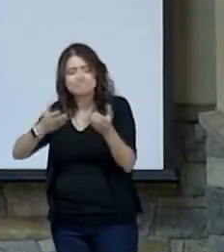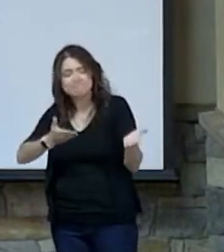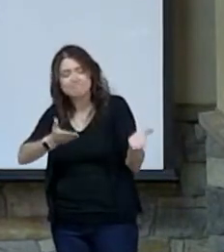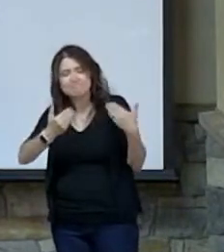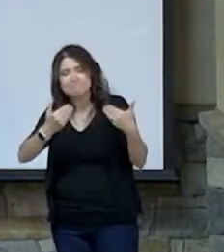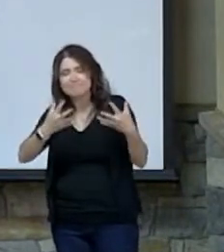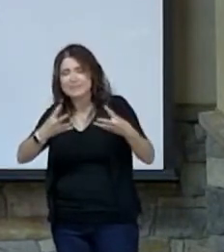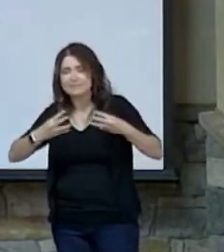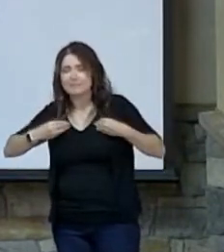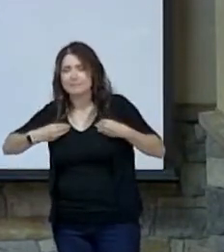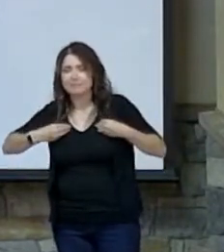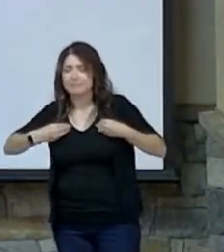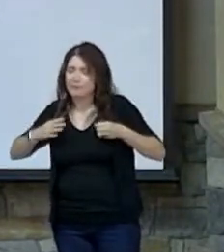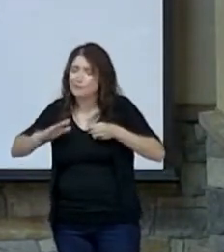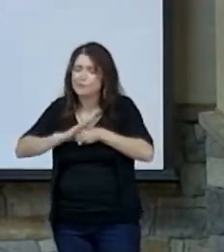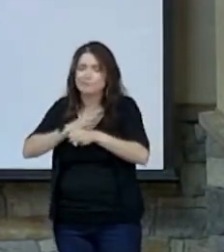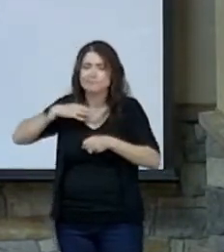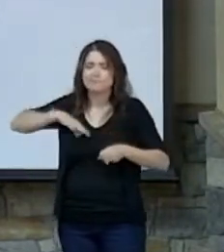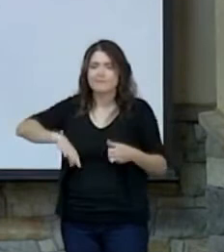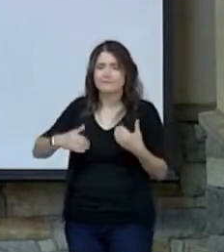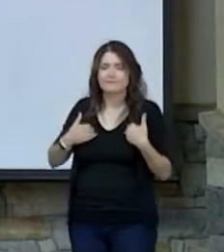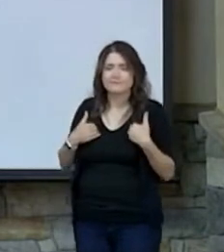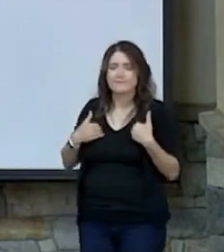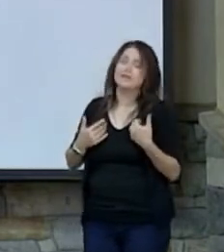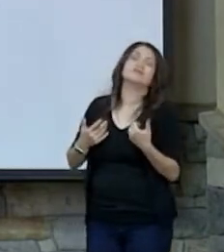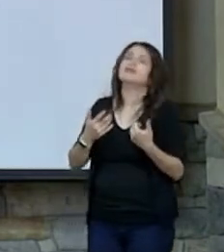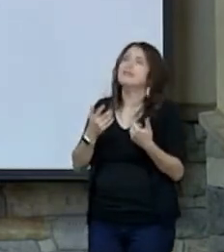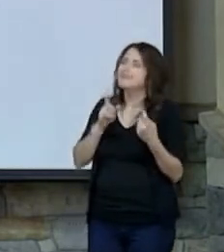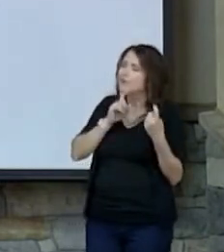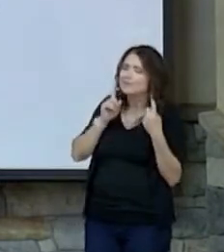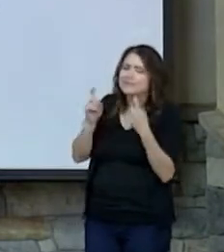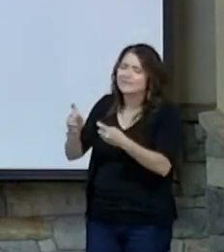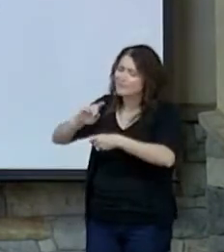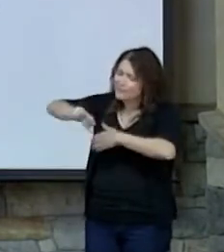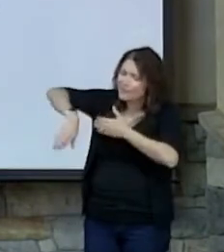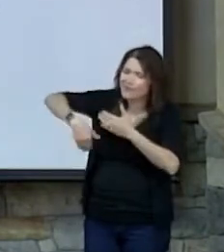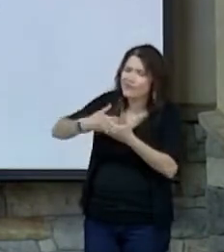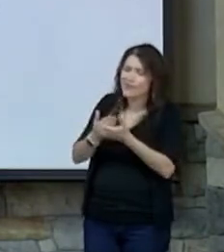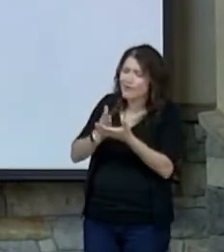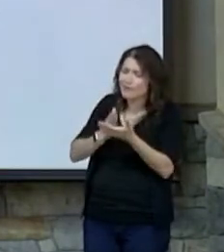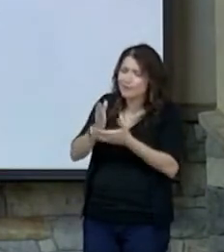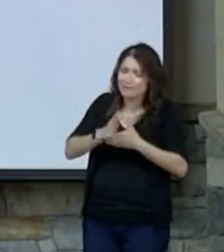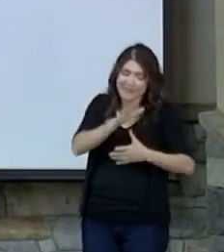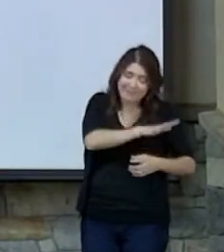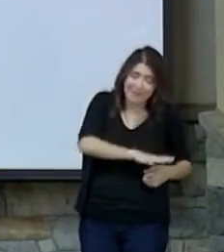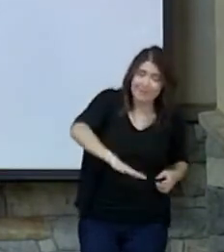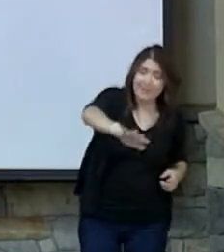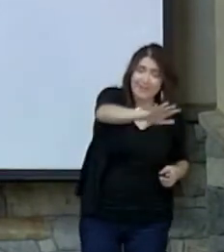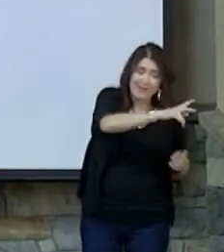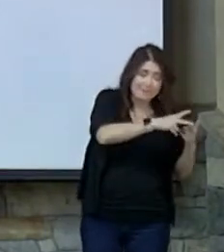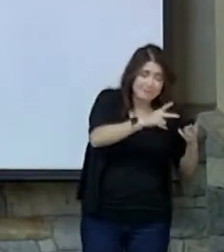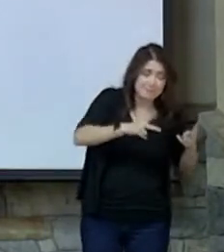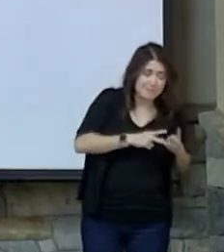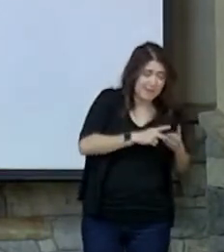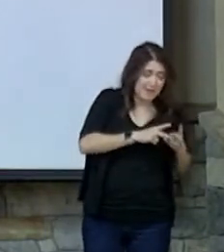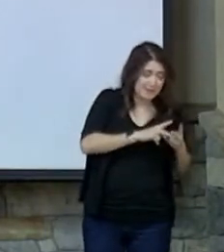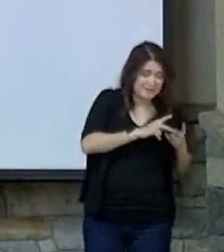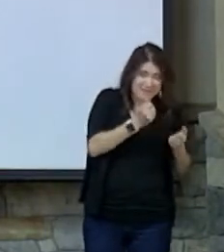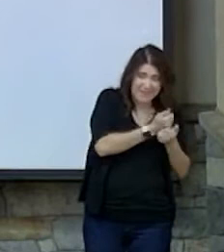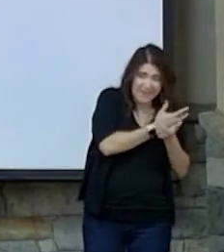They're given full benefits. They're given all the rights that that land or that place has to offer.